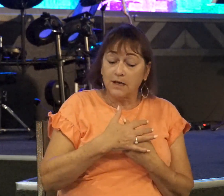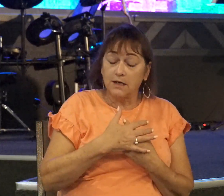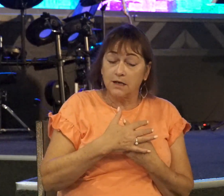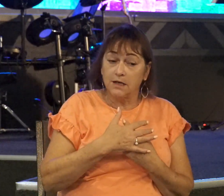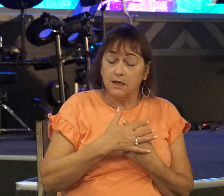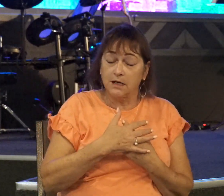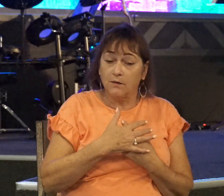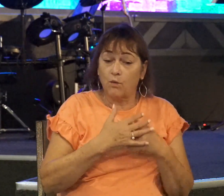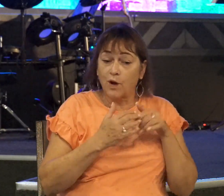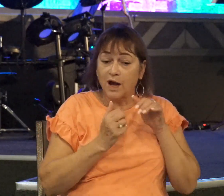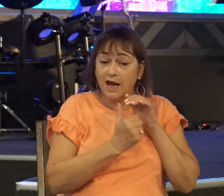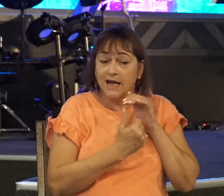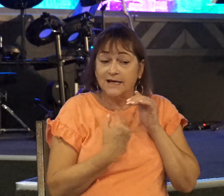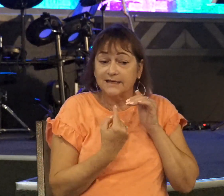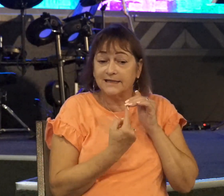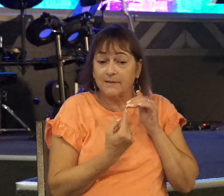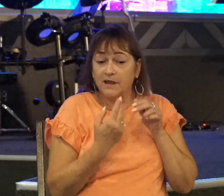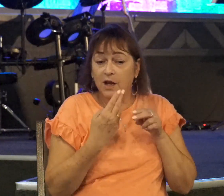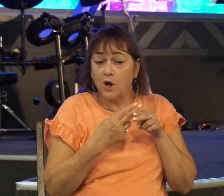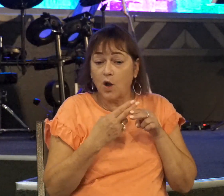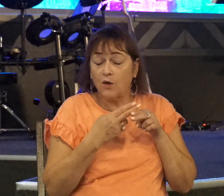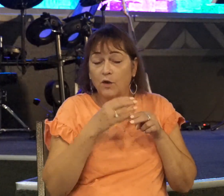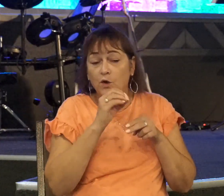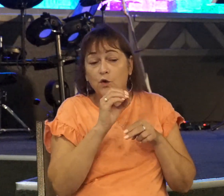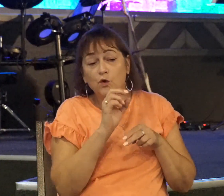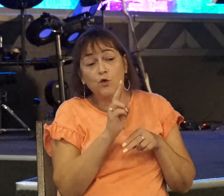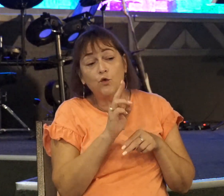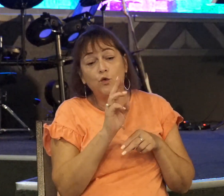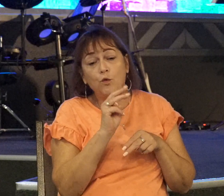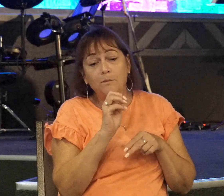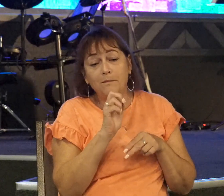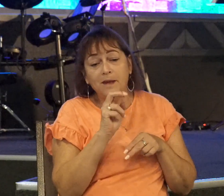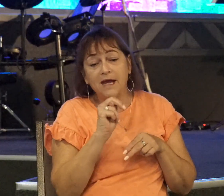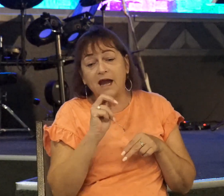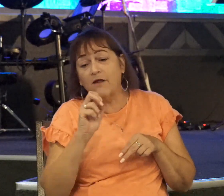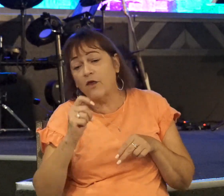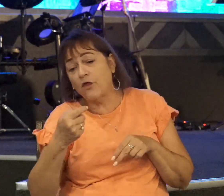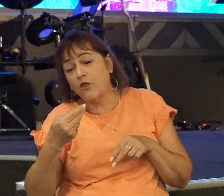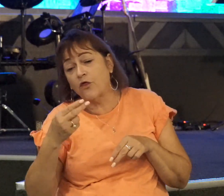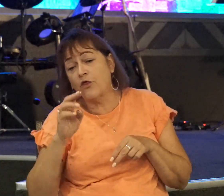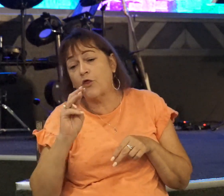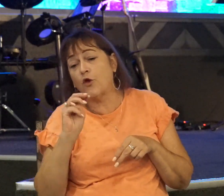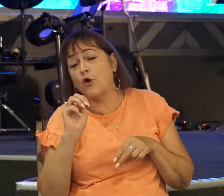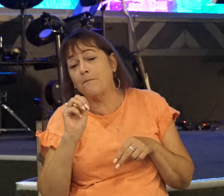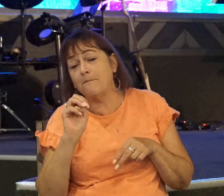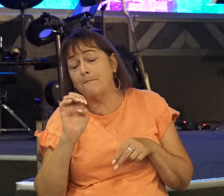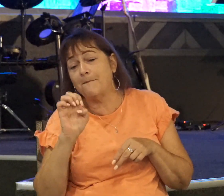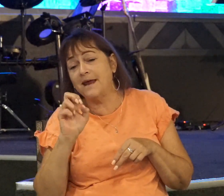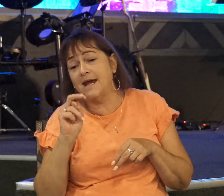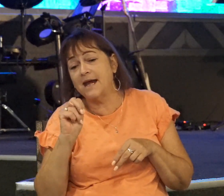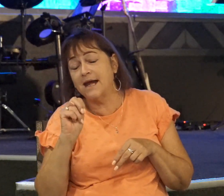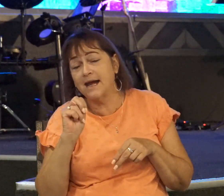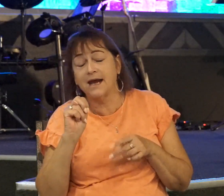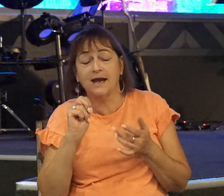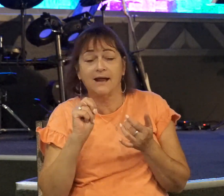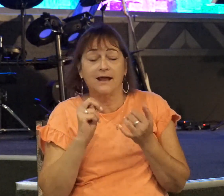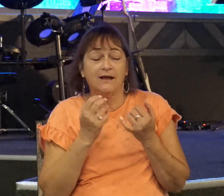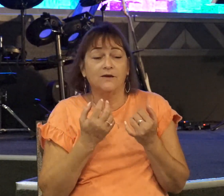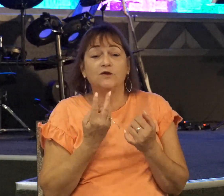hidden something called the umen and the thurman, all right? And these were basically two different colored